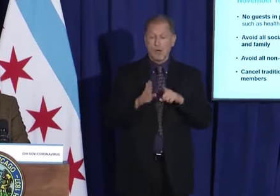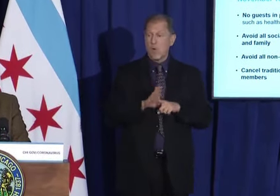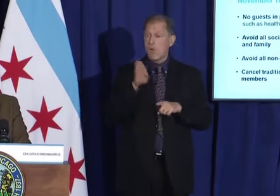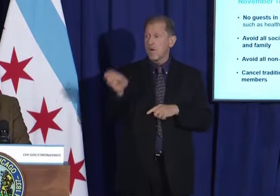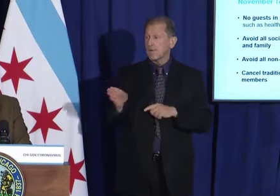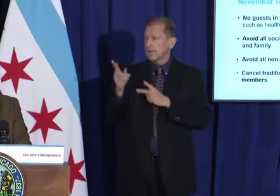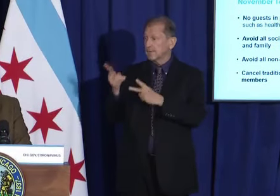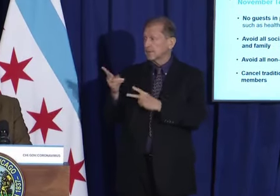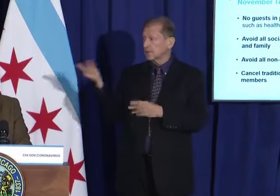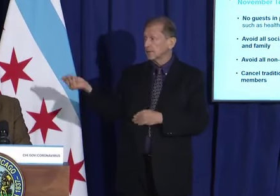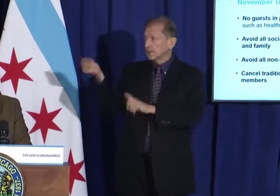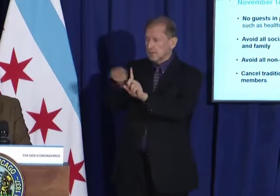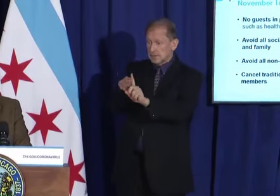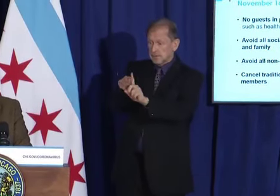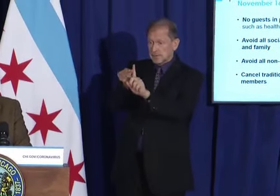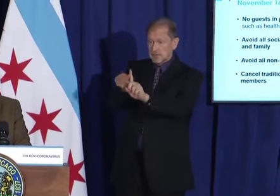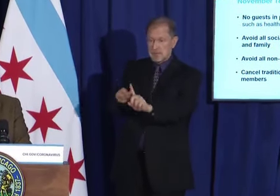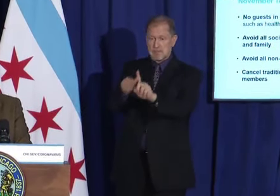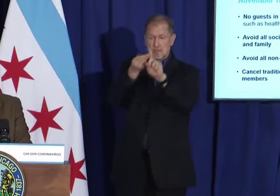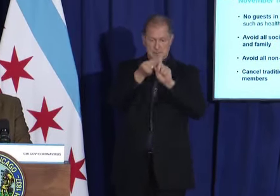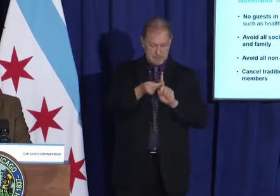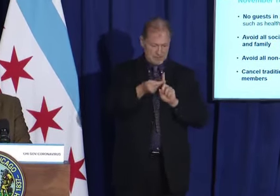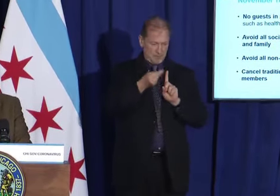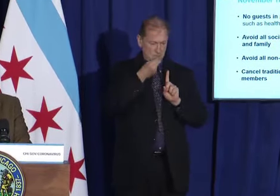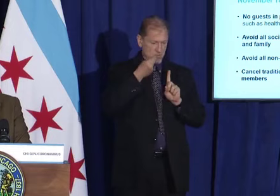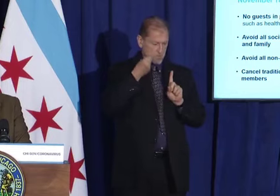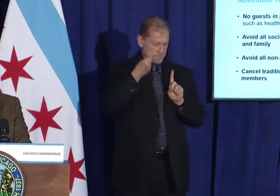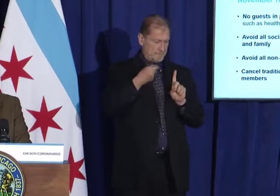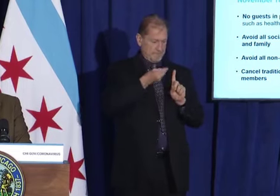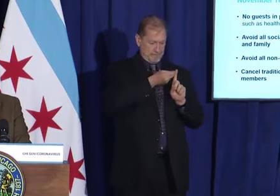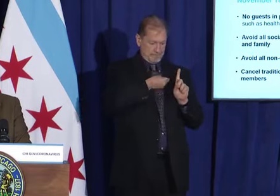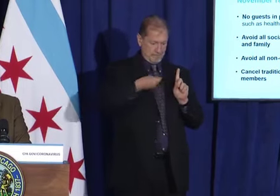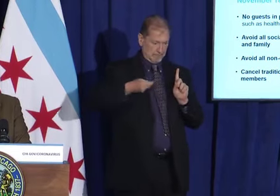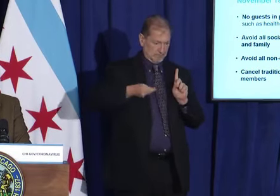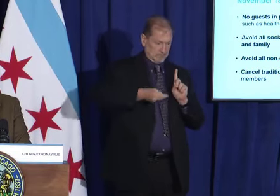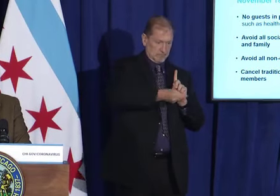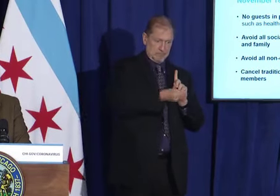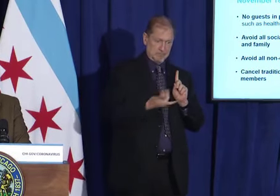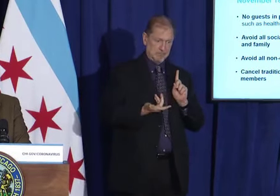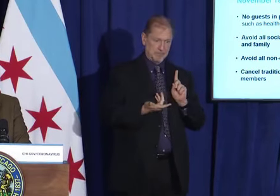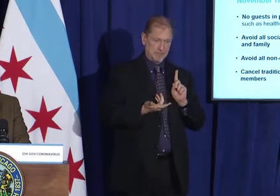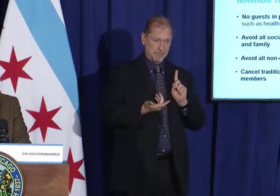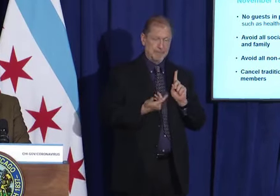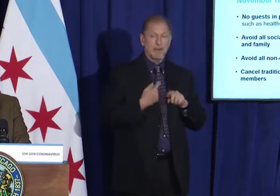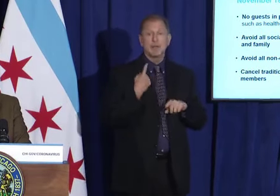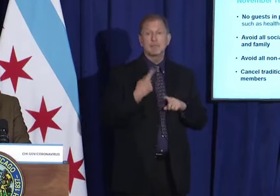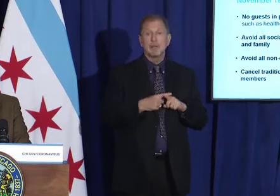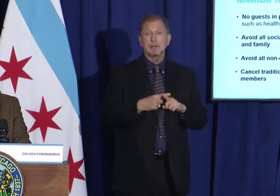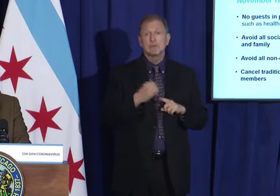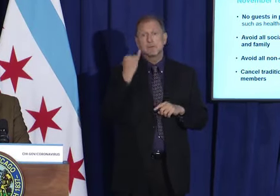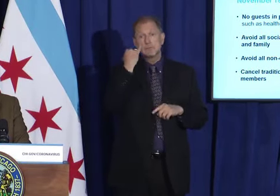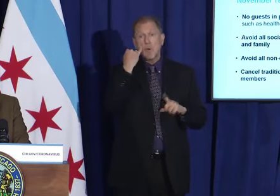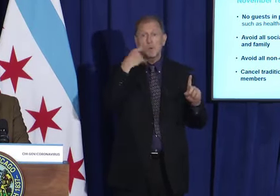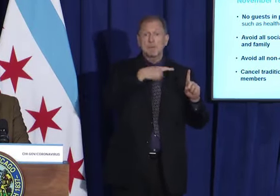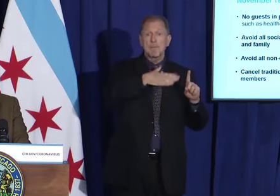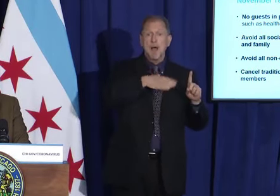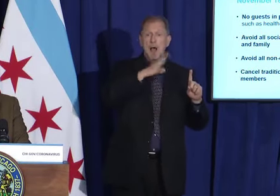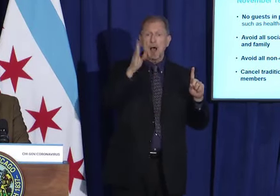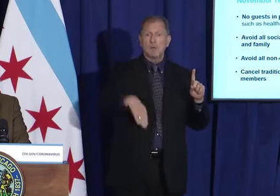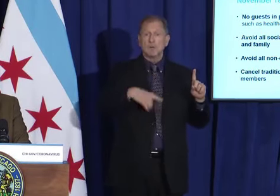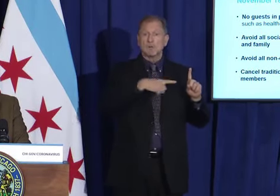Making a plan also helps you figure out what to do if you or someone in your household falls ill from the disease.